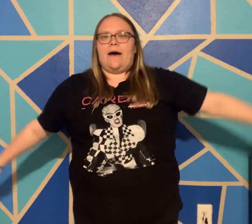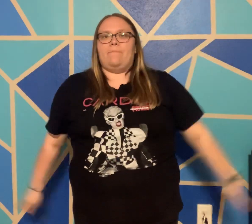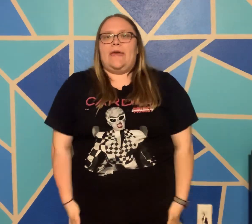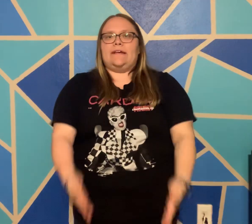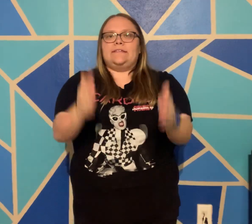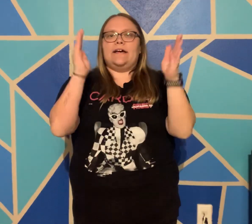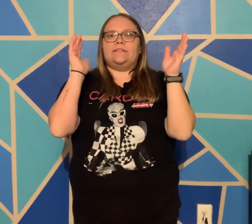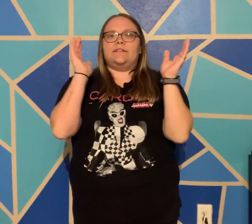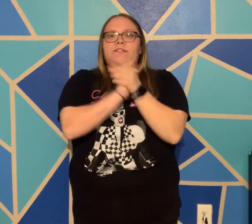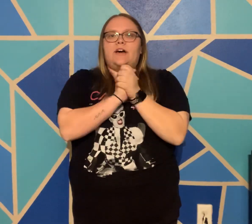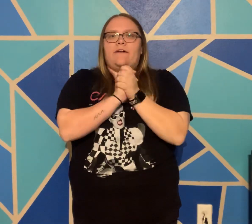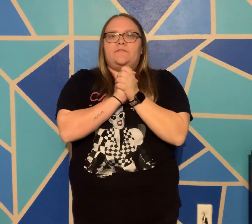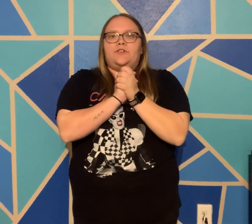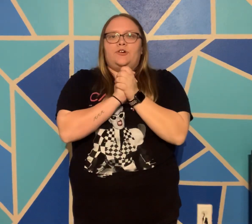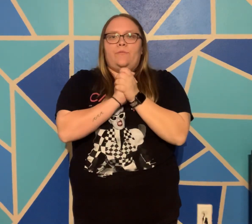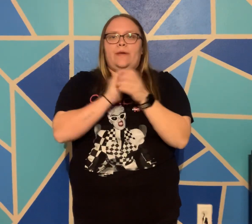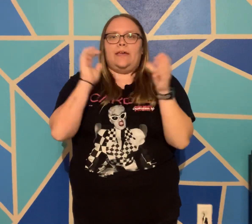makes us tough to beat.